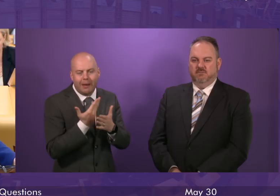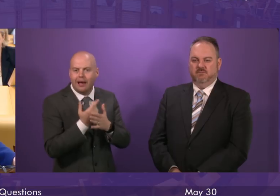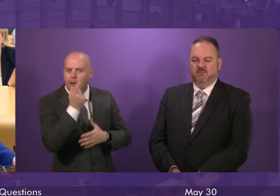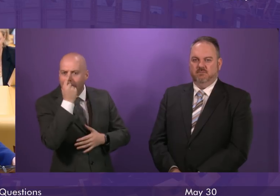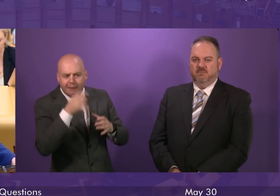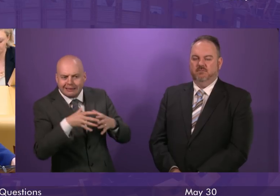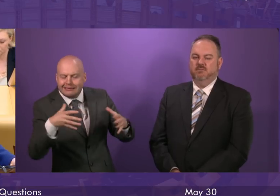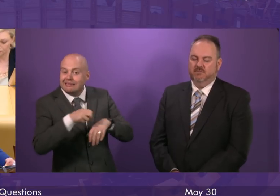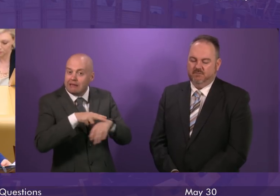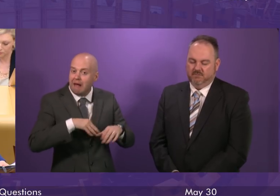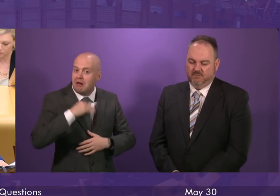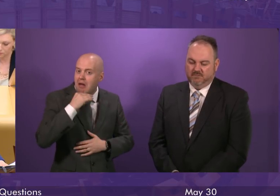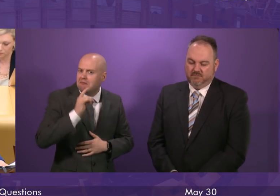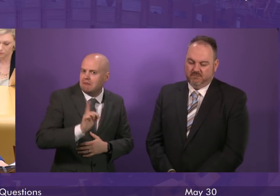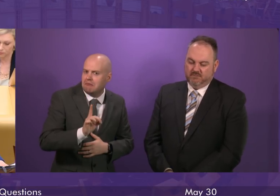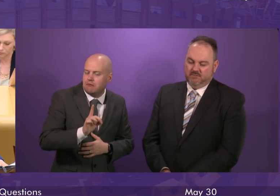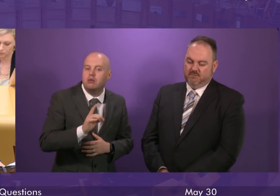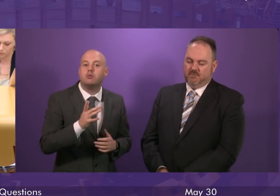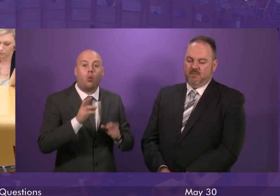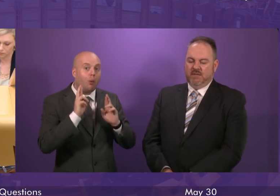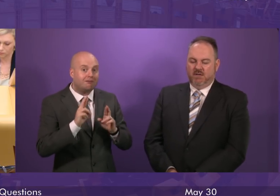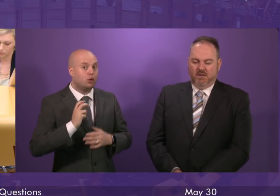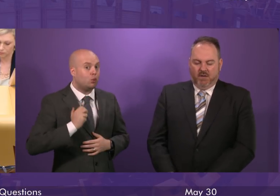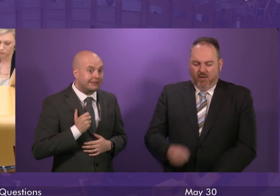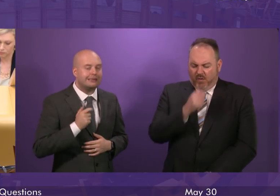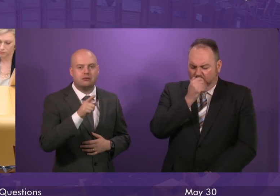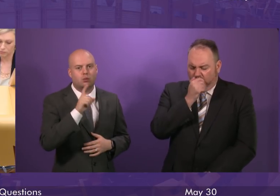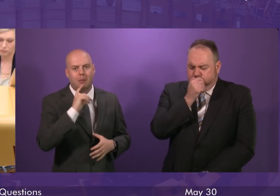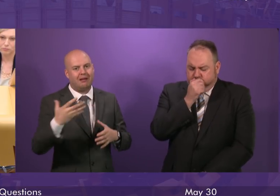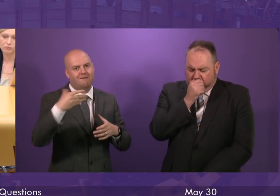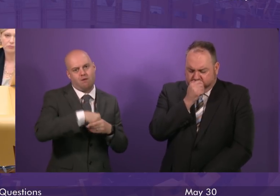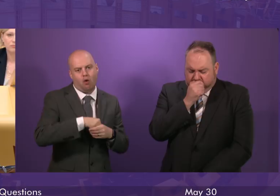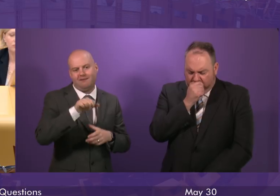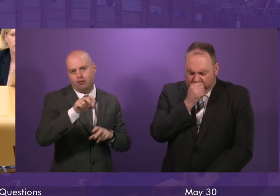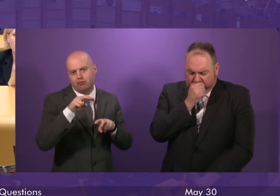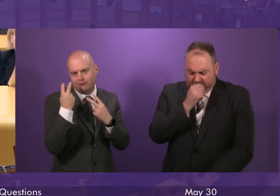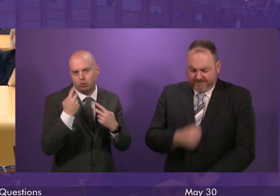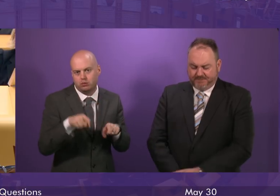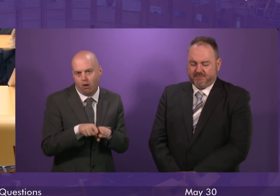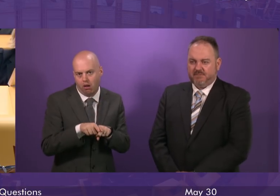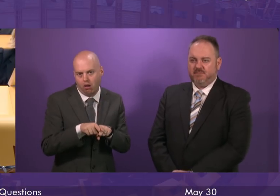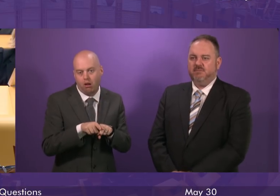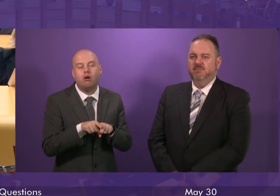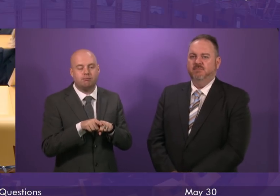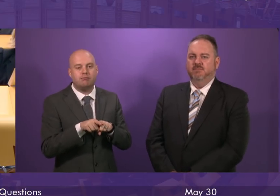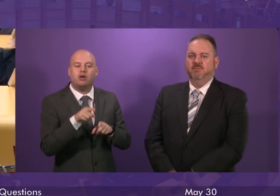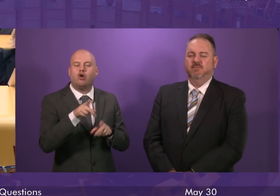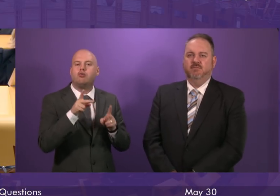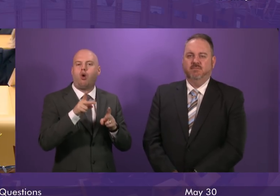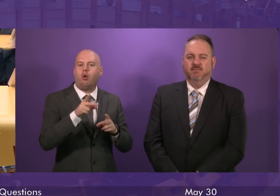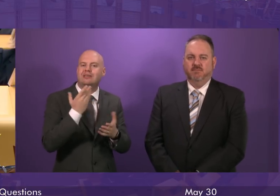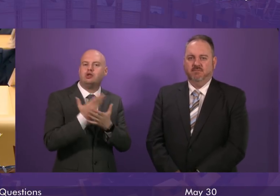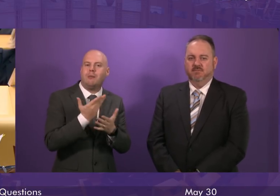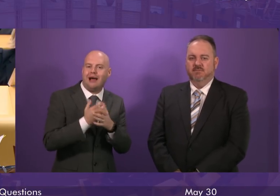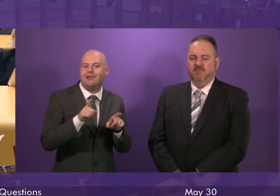side partners including Unison should be and I believe are fully involved in this work as part of the demand and capacity implementation